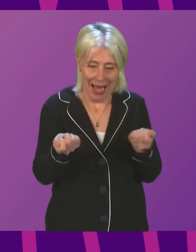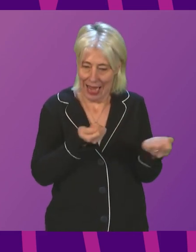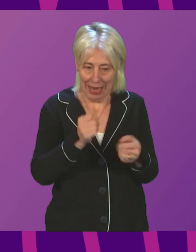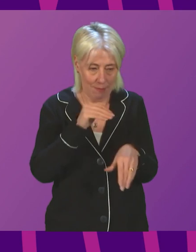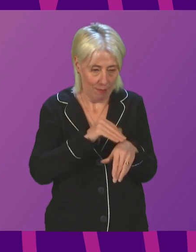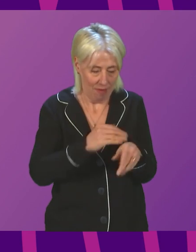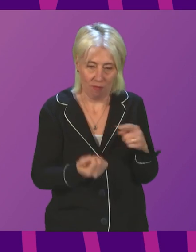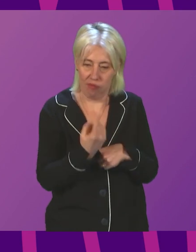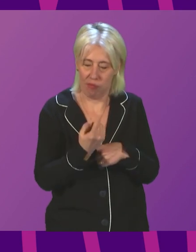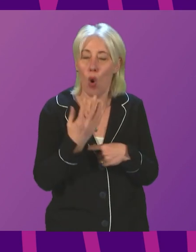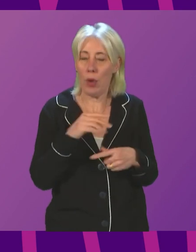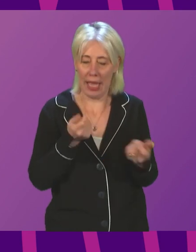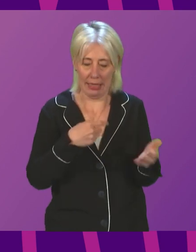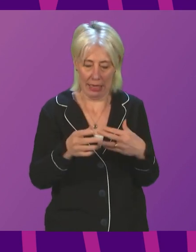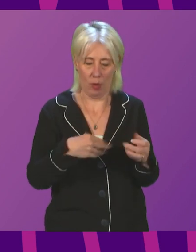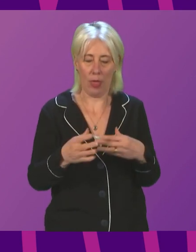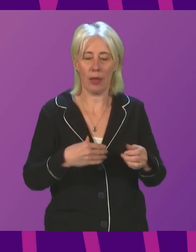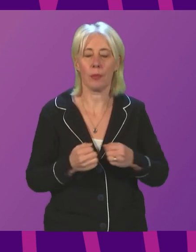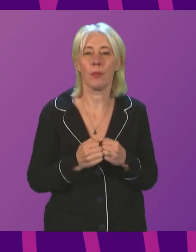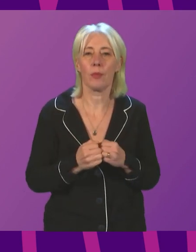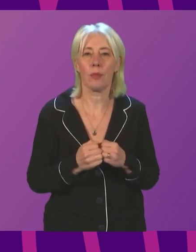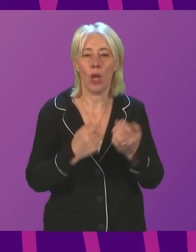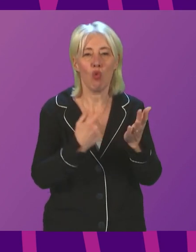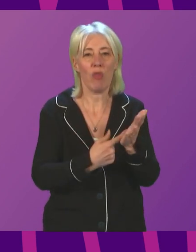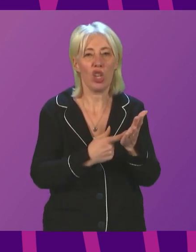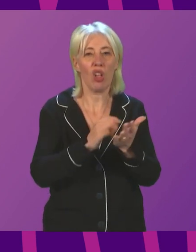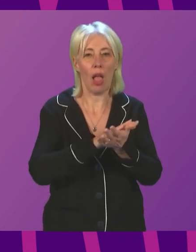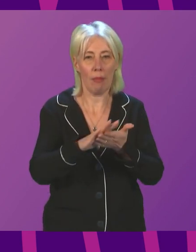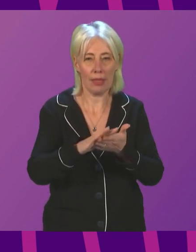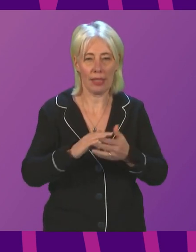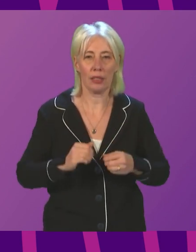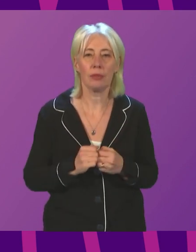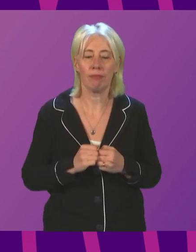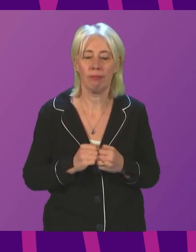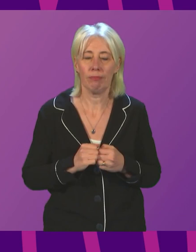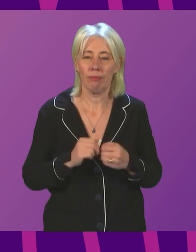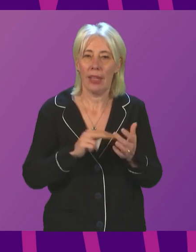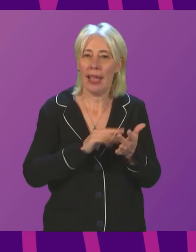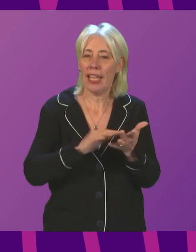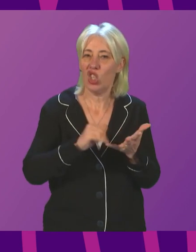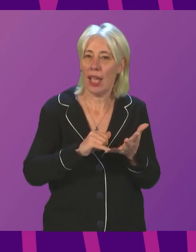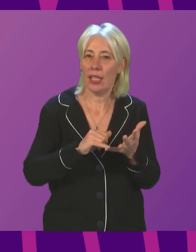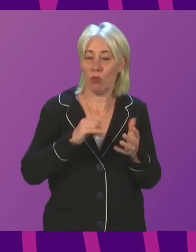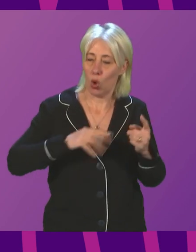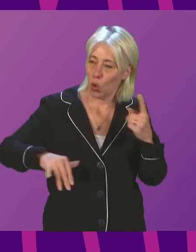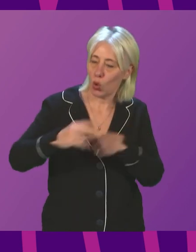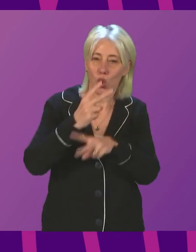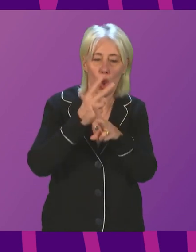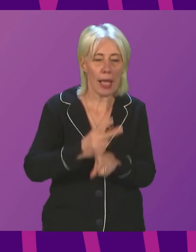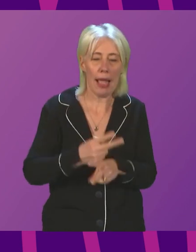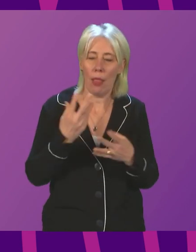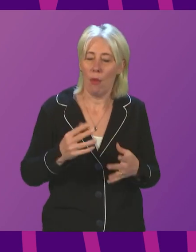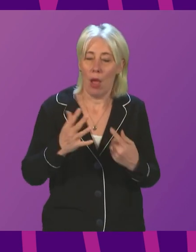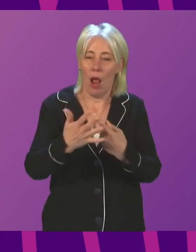that arise. Rachel Hamilton to be followed by Christine Graham. Thank you, Presiding Officer. The NHS and social care sector are under